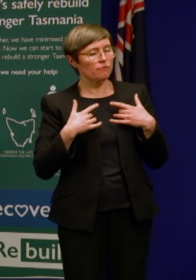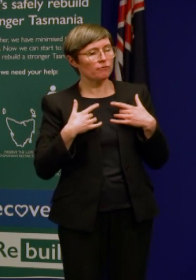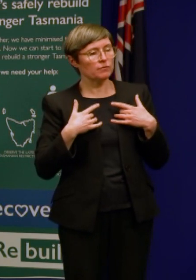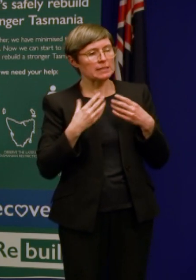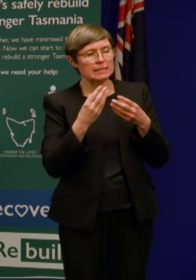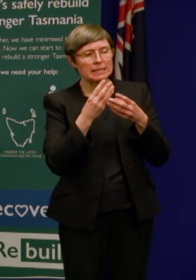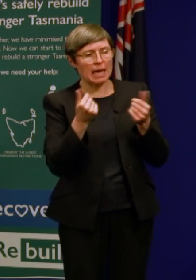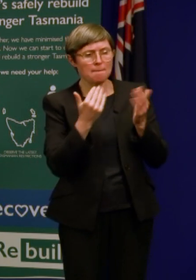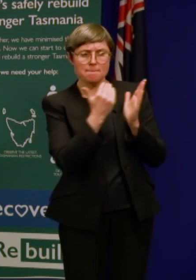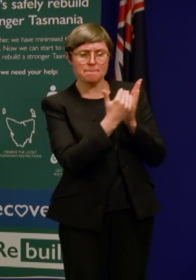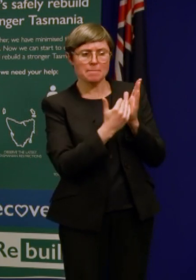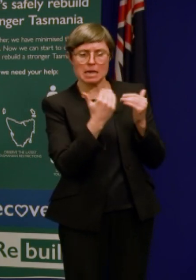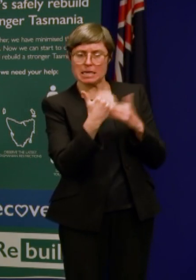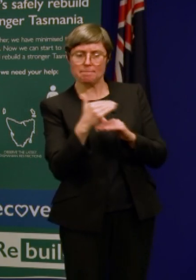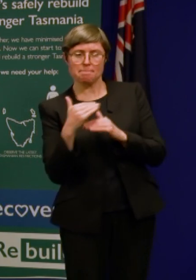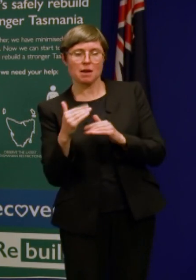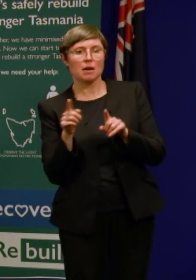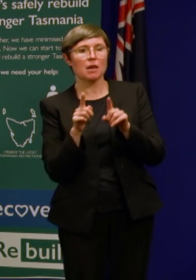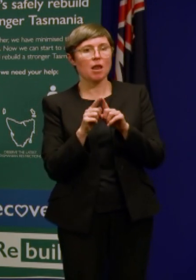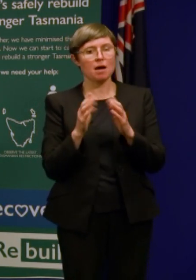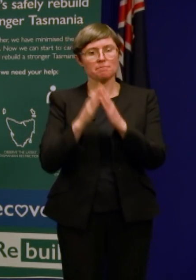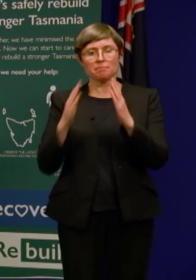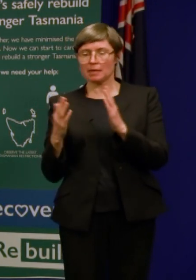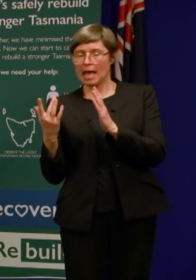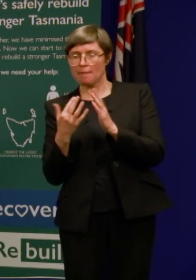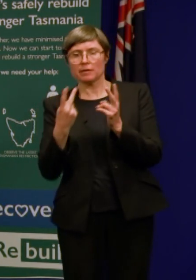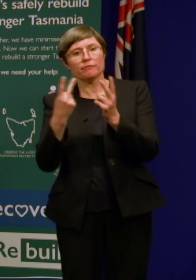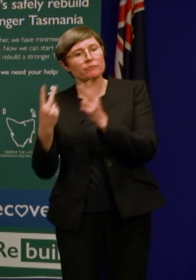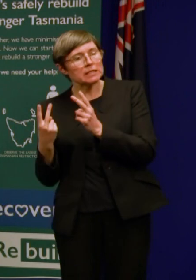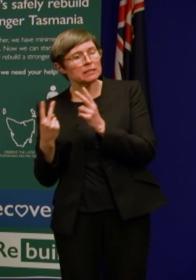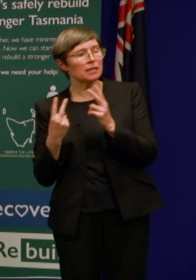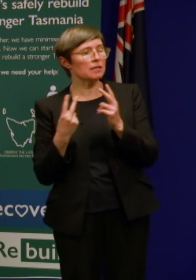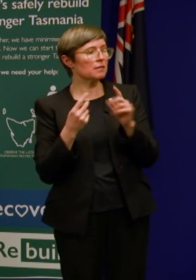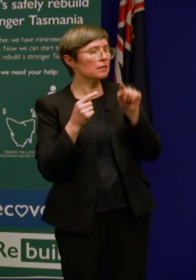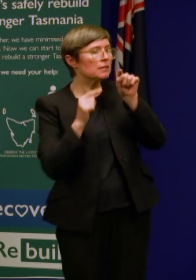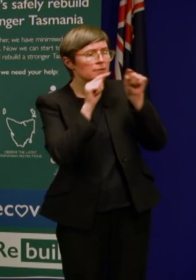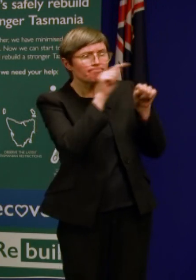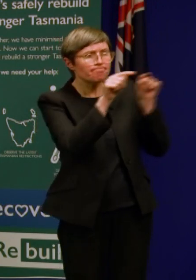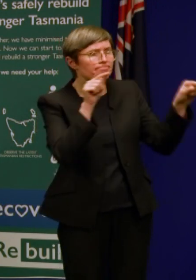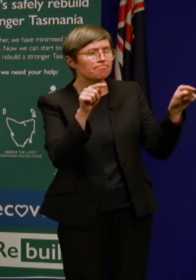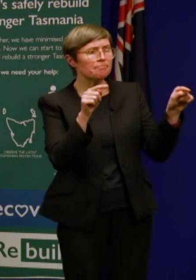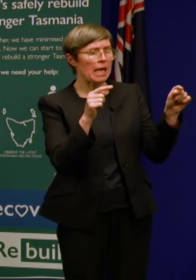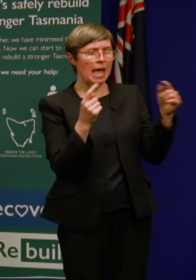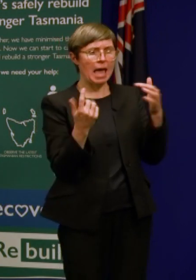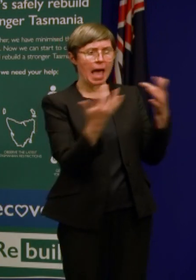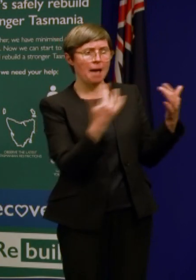limited the number of the density of people in settings and some activities such as free form